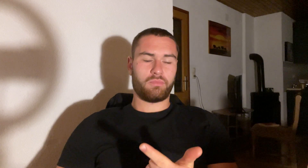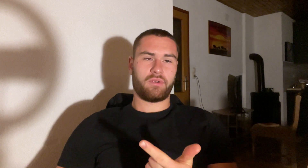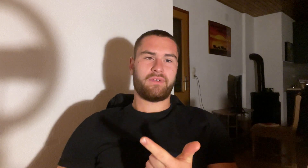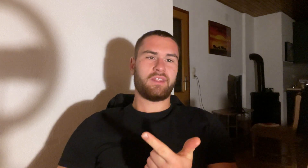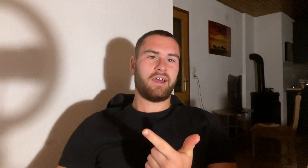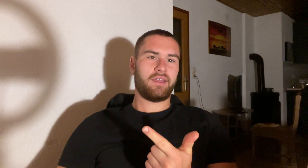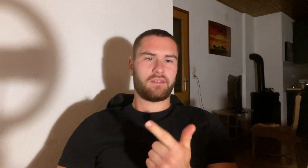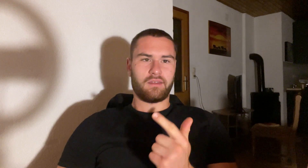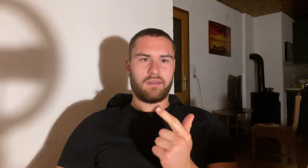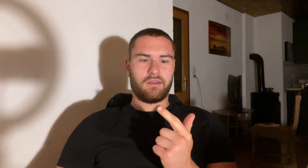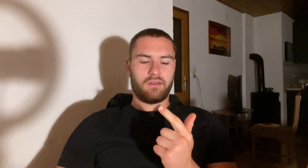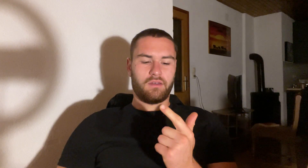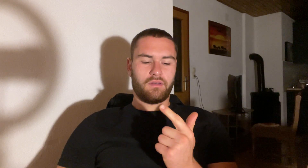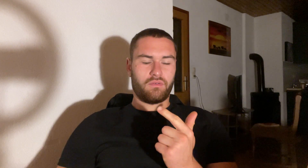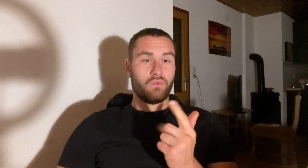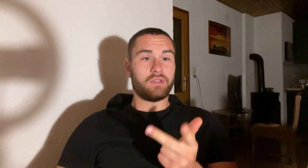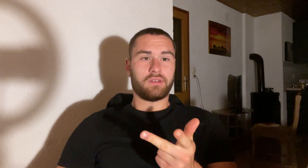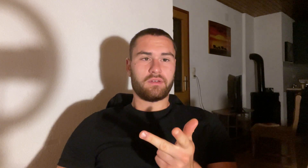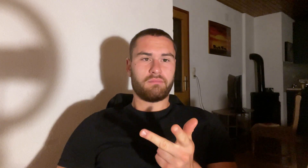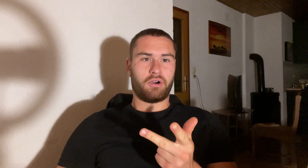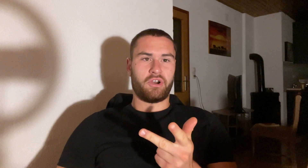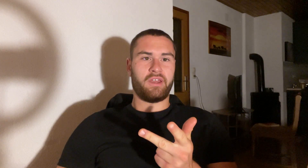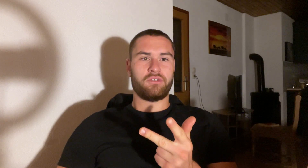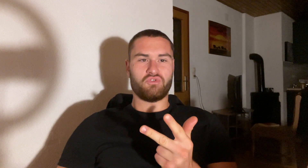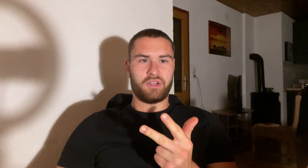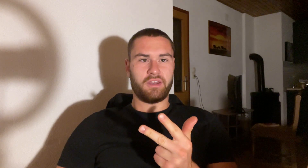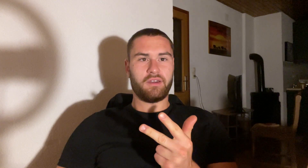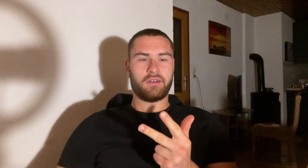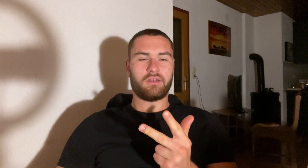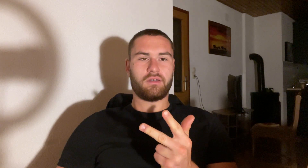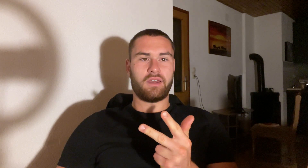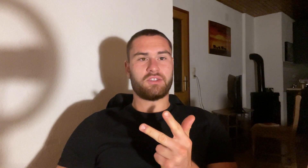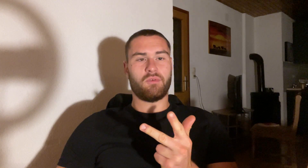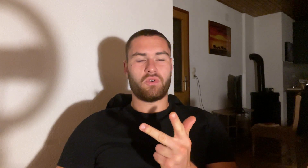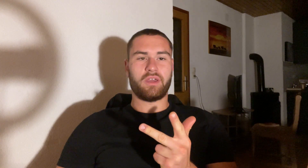perfect diet, with partying and drinking and smoking.